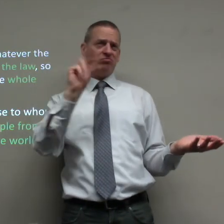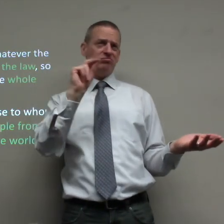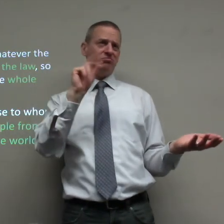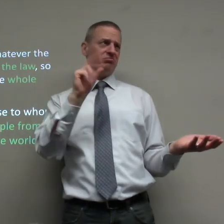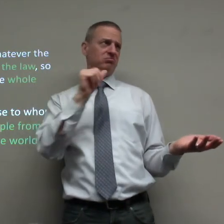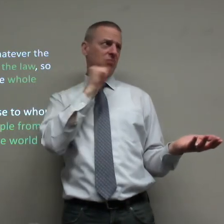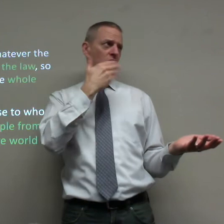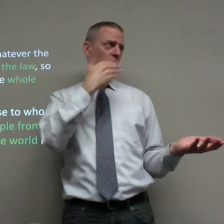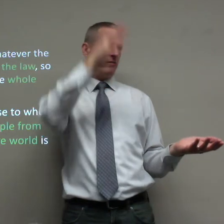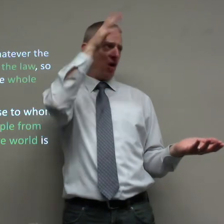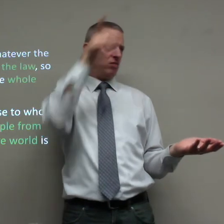he's not a good father